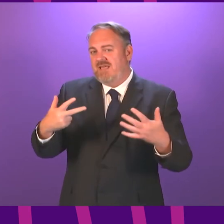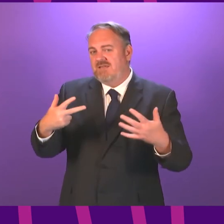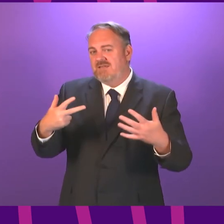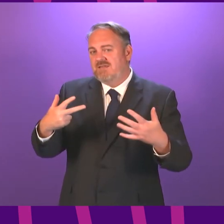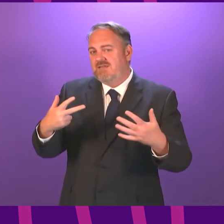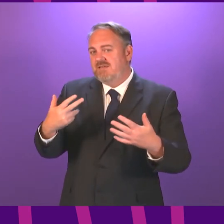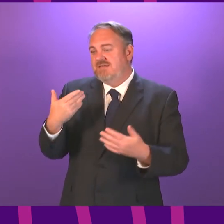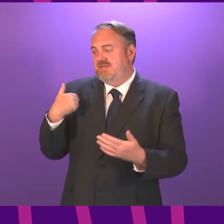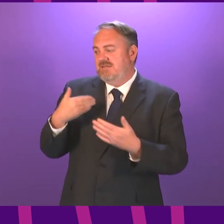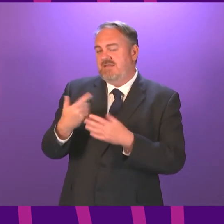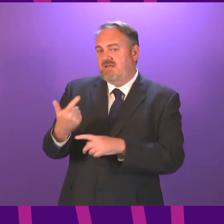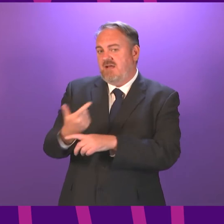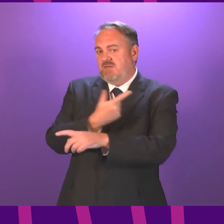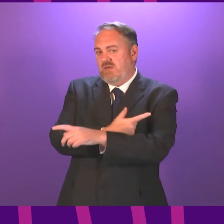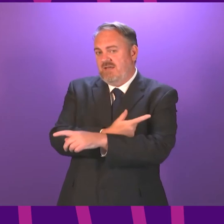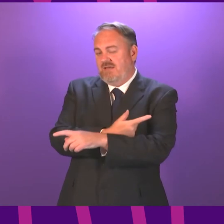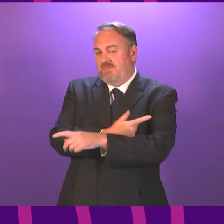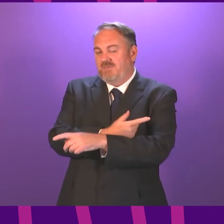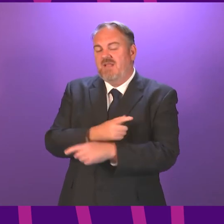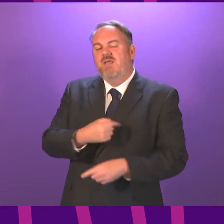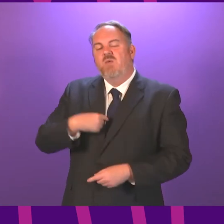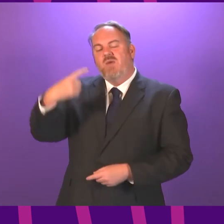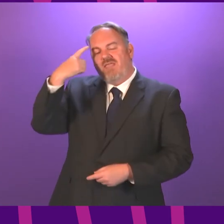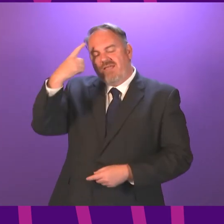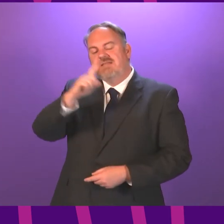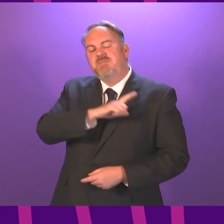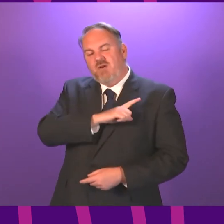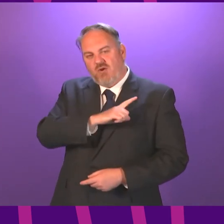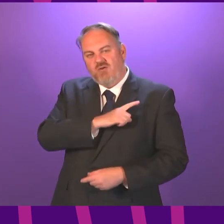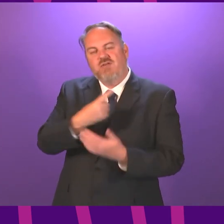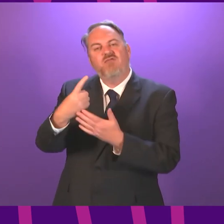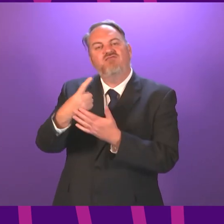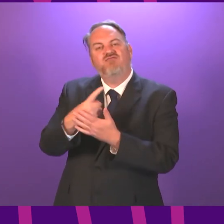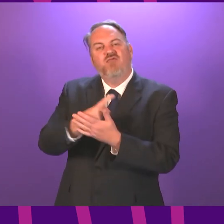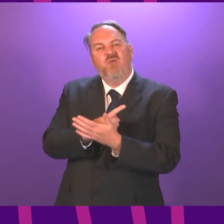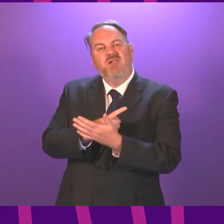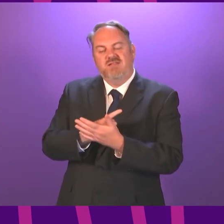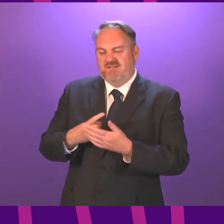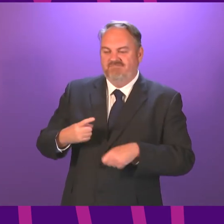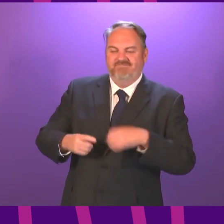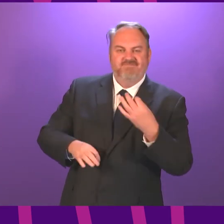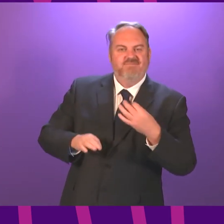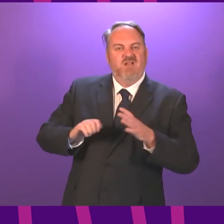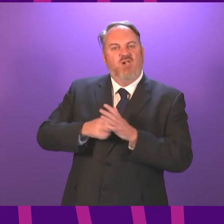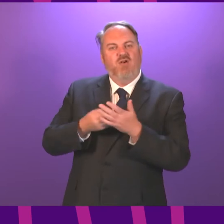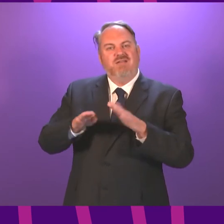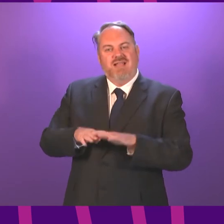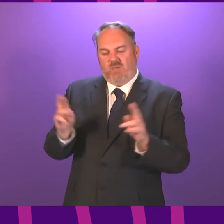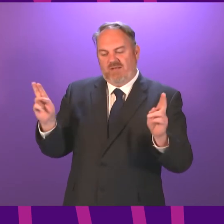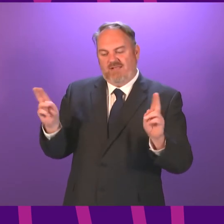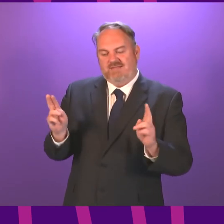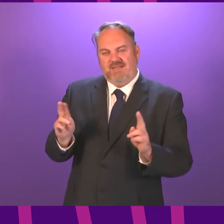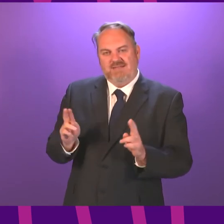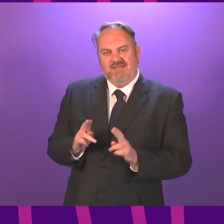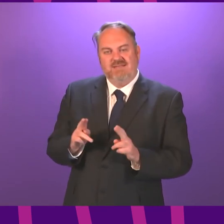that. Now, this will partly be a consequence of restrictions easing. It's always the case, and we have always made this clear, that as we start interacting